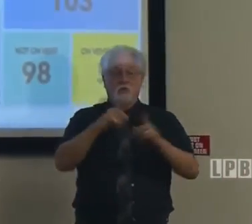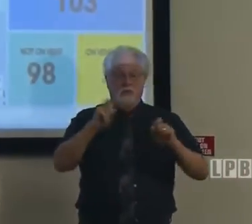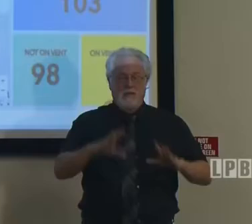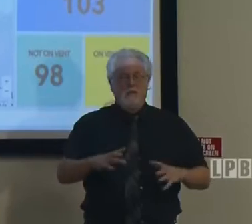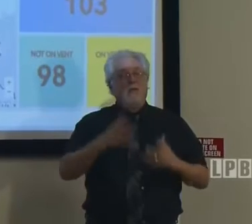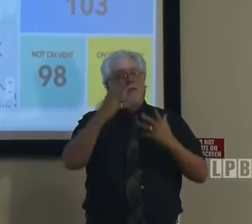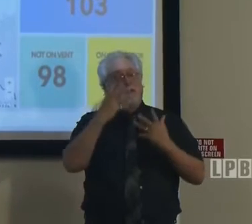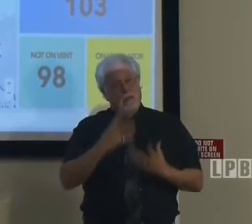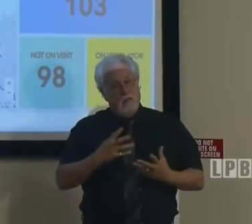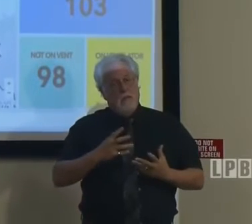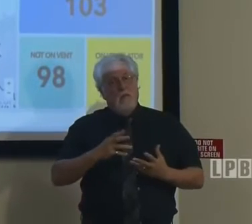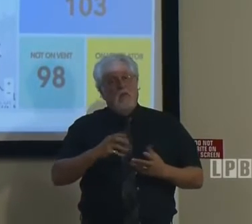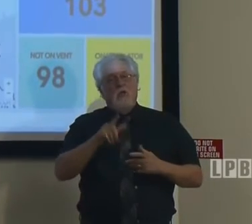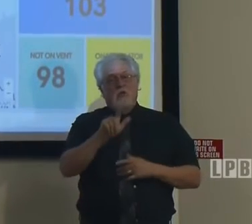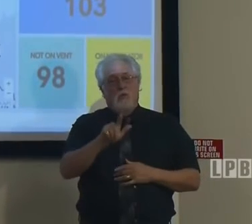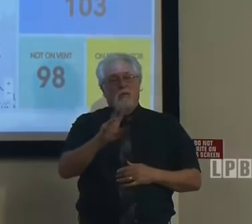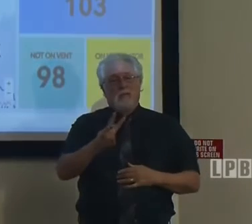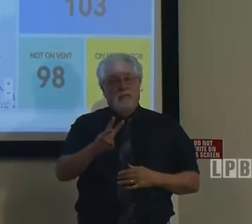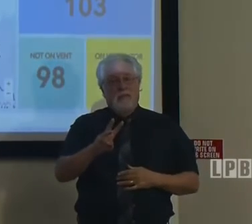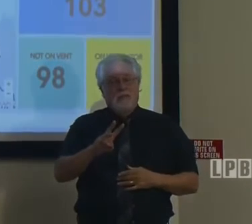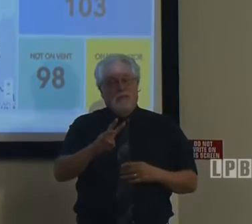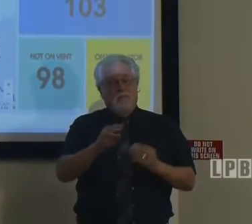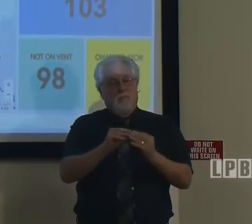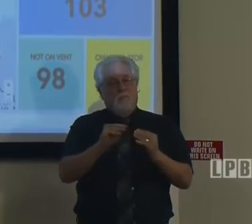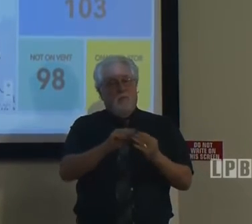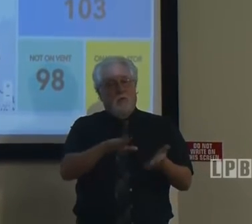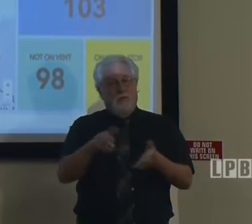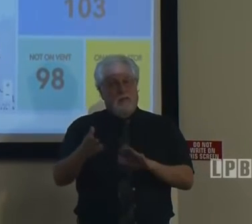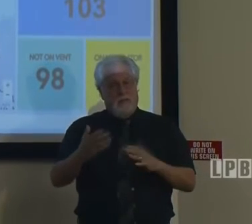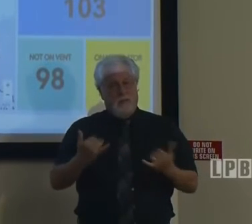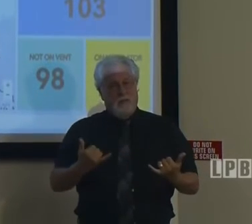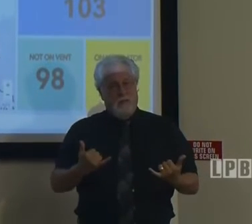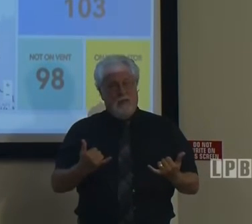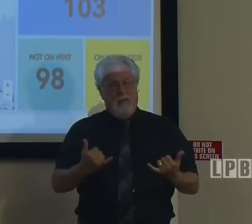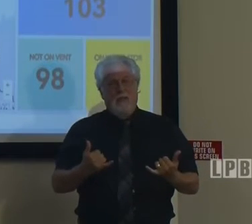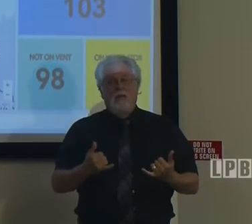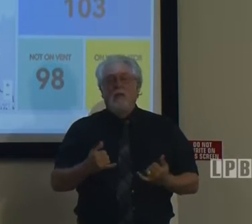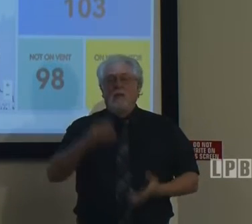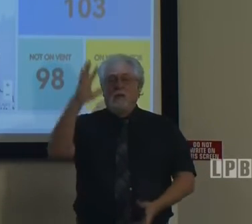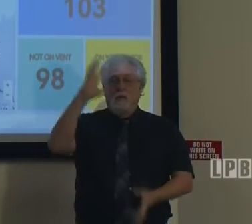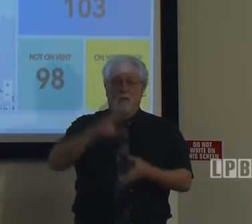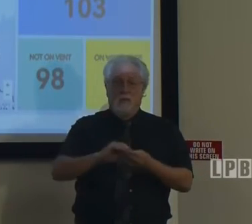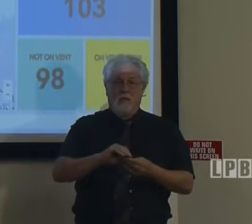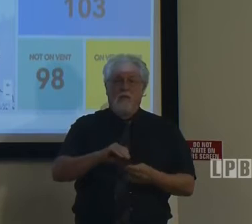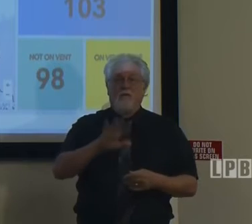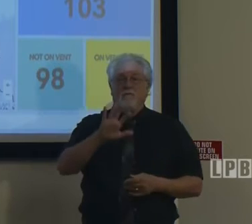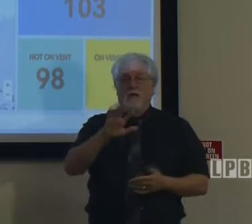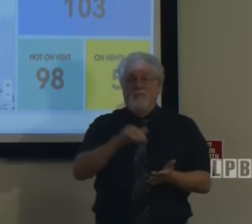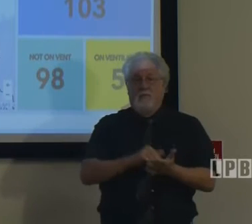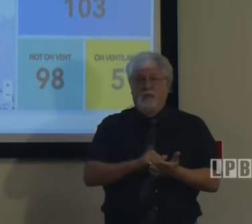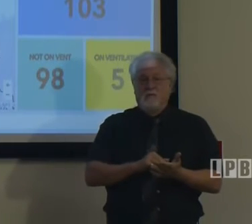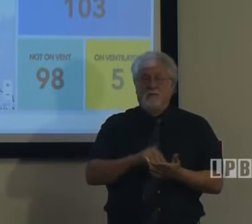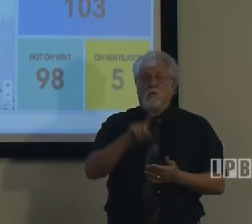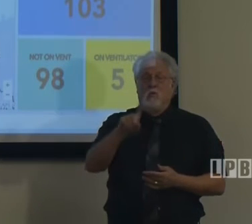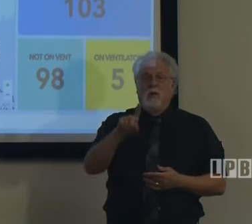we're also reporting 26 additional deaths today. That brings the number of deaths to 5